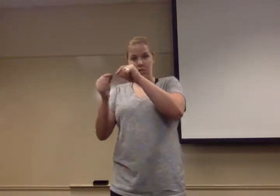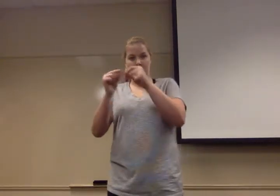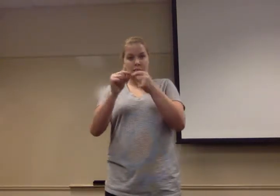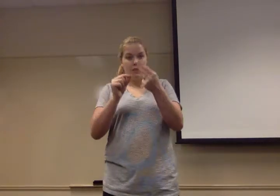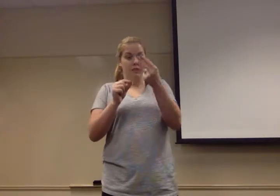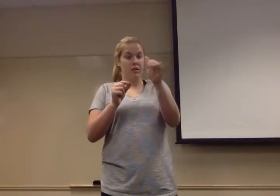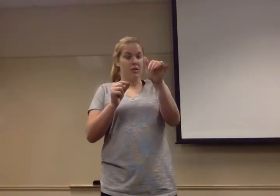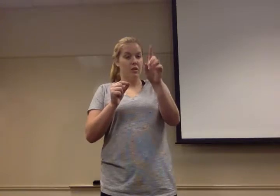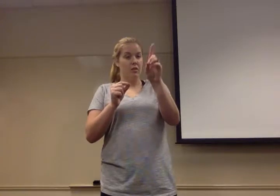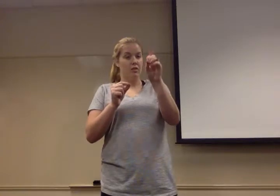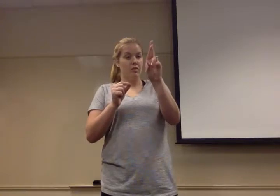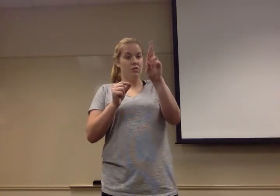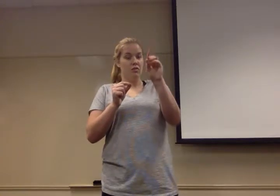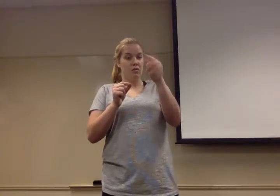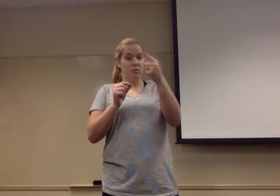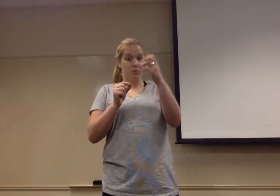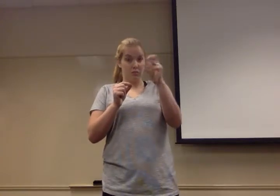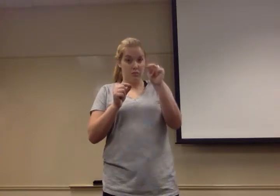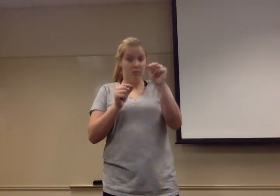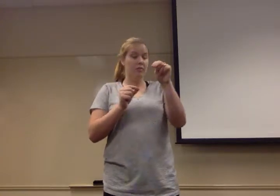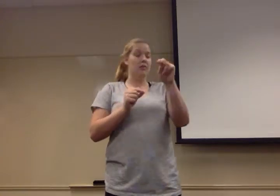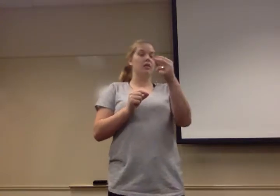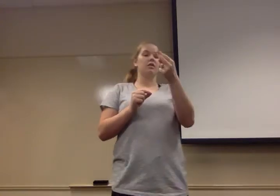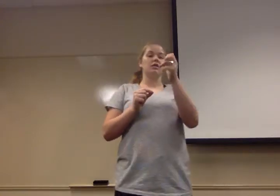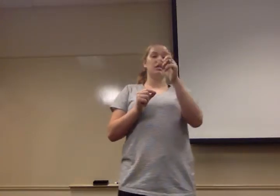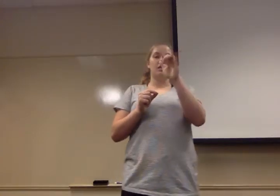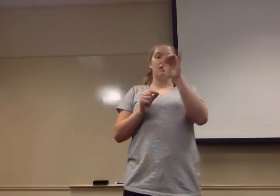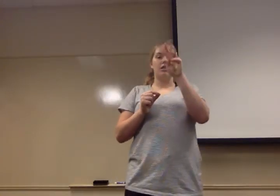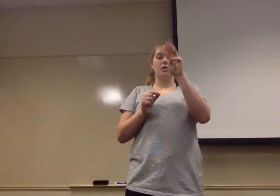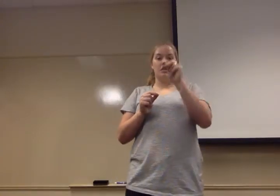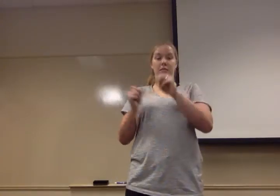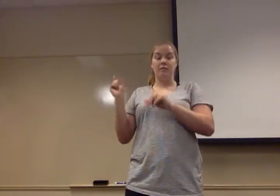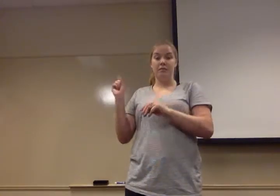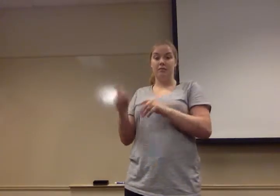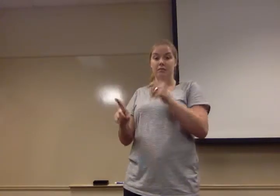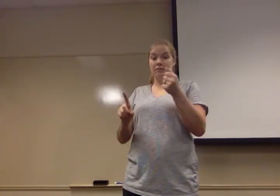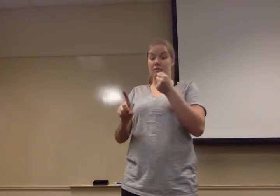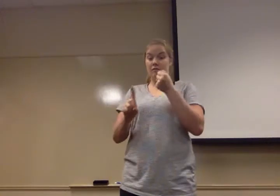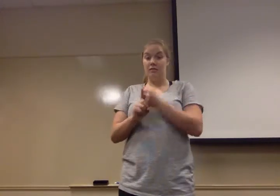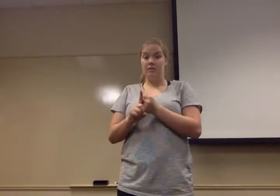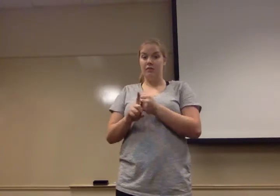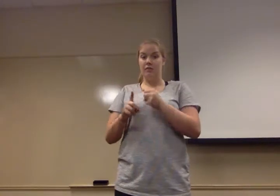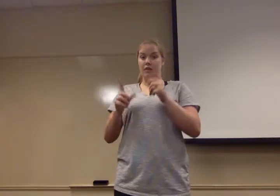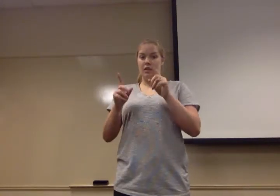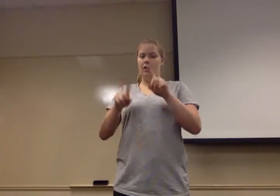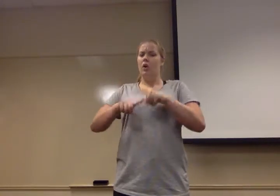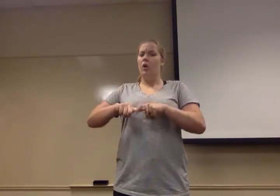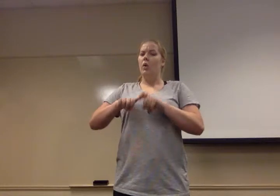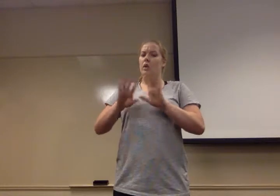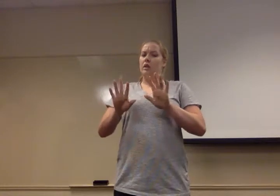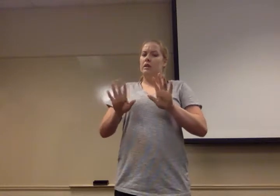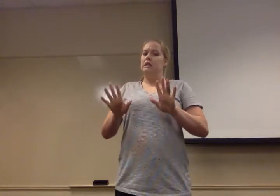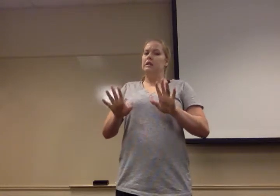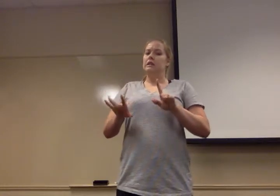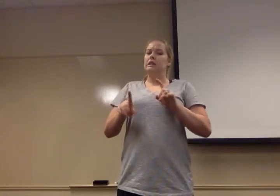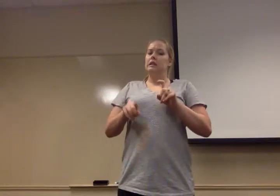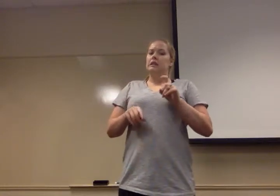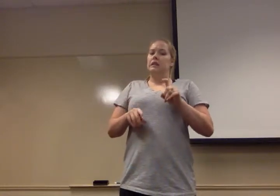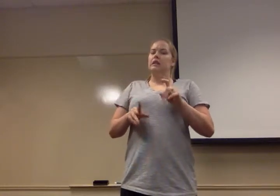Now I want to pause for a moment, 380,000 years after the origins of the universe, because we actually know quite a lot about the universe at